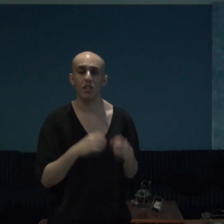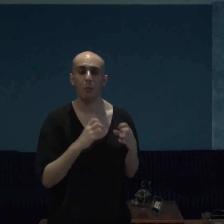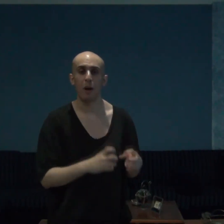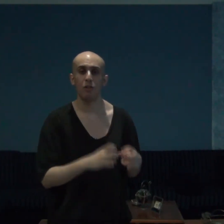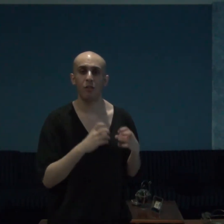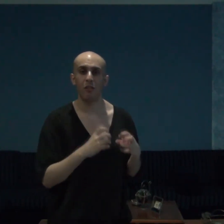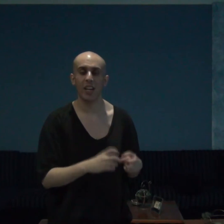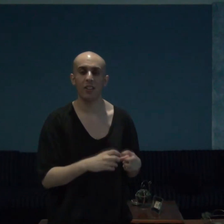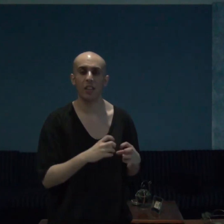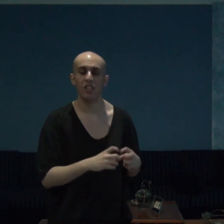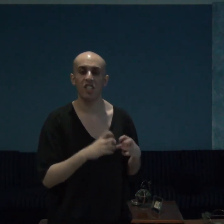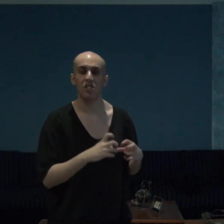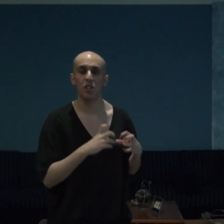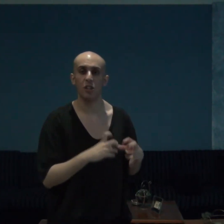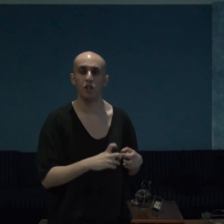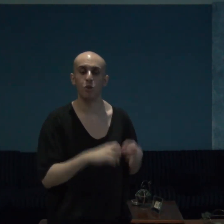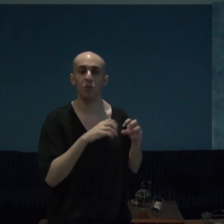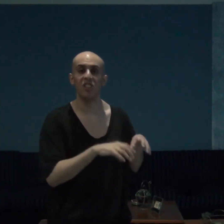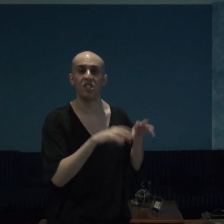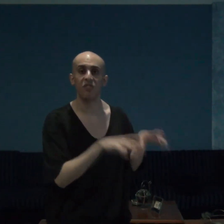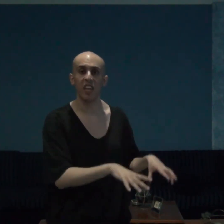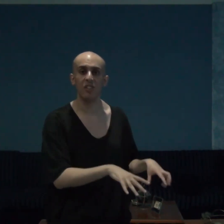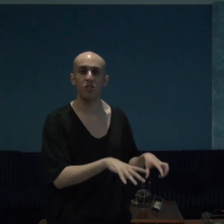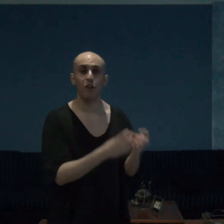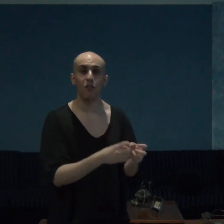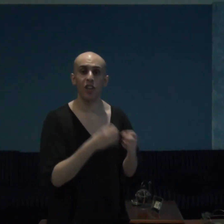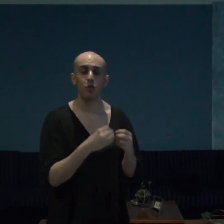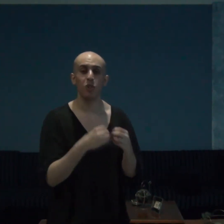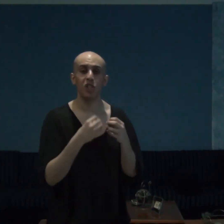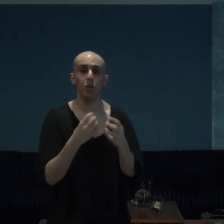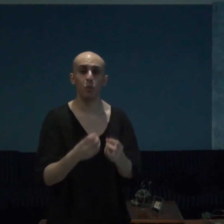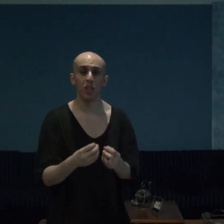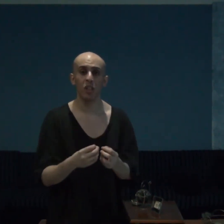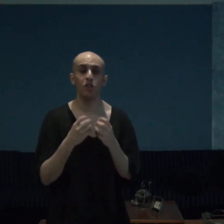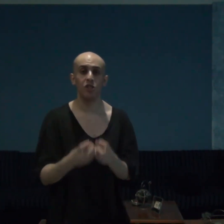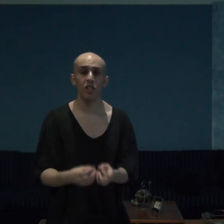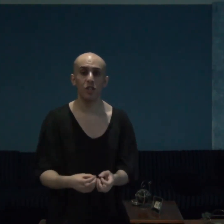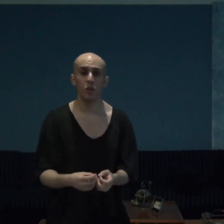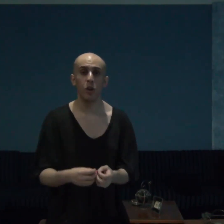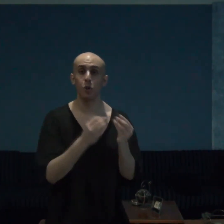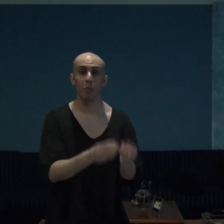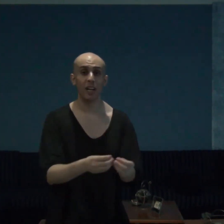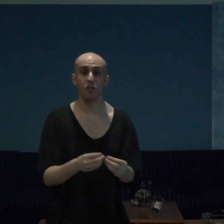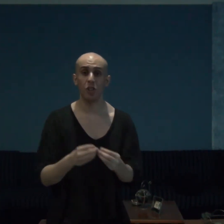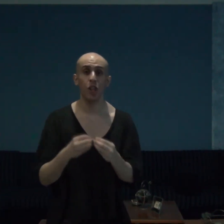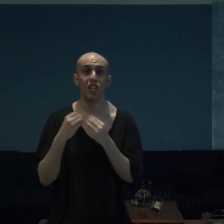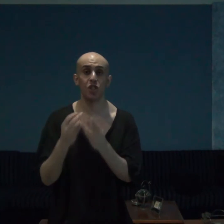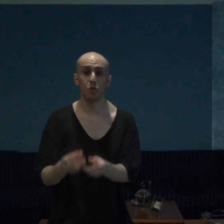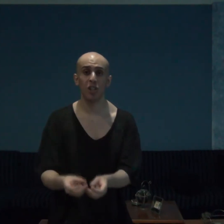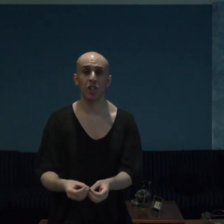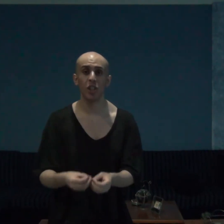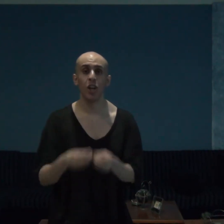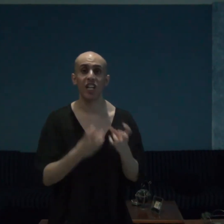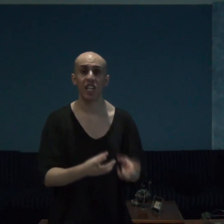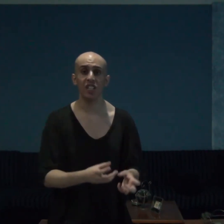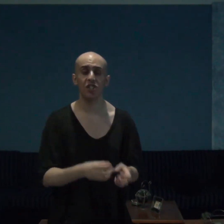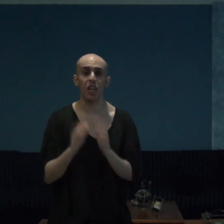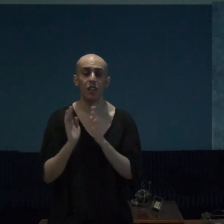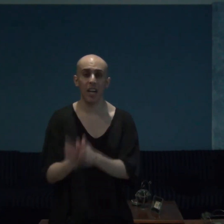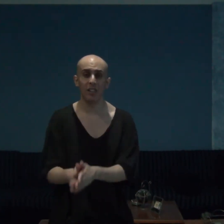about the fact that he is cursed with this fate a fate which he will continue to battle and struggle against and that